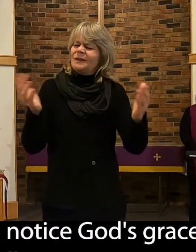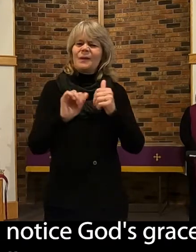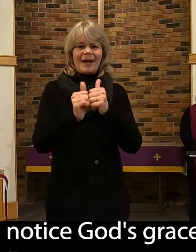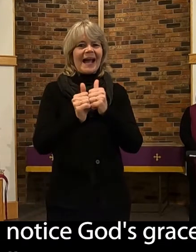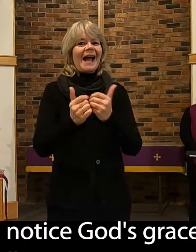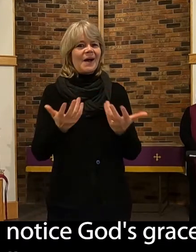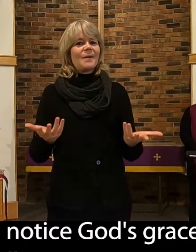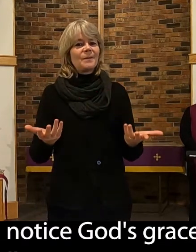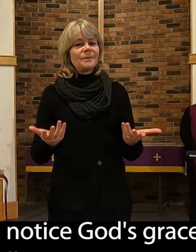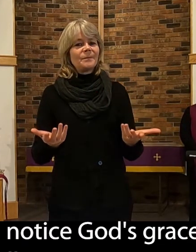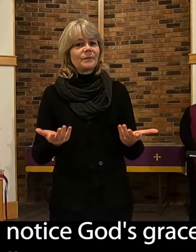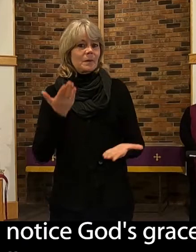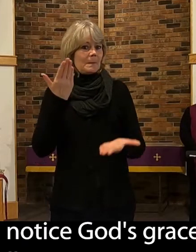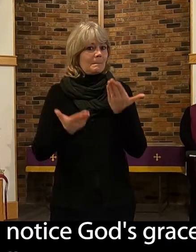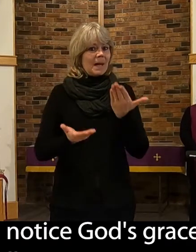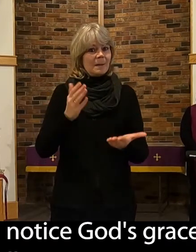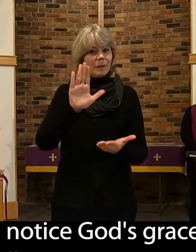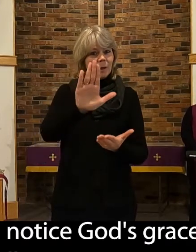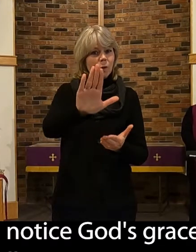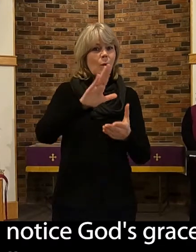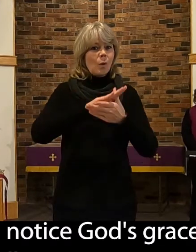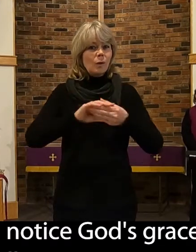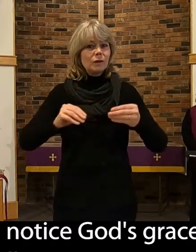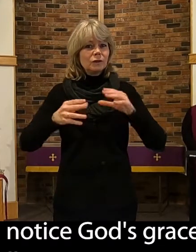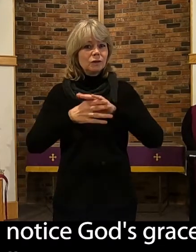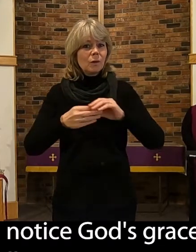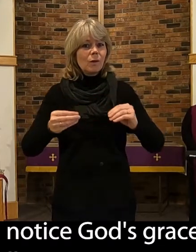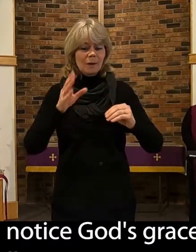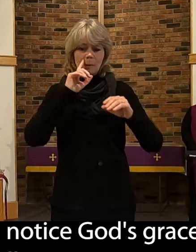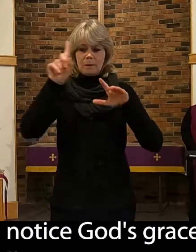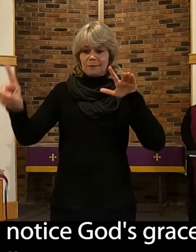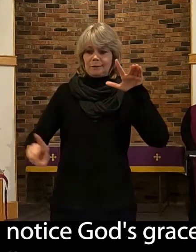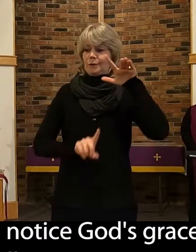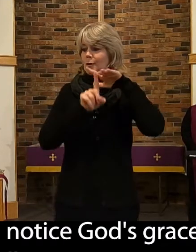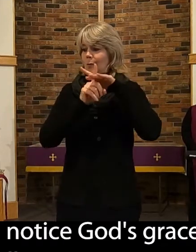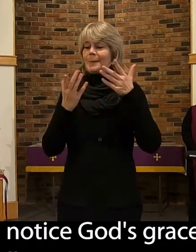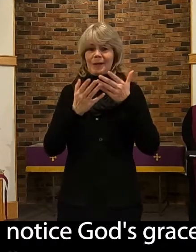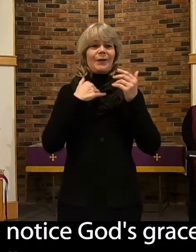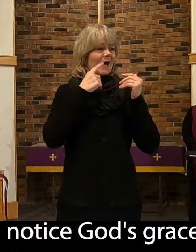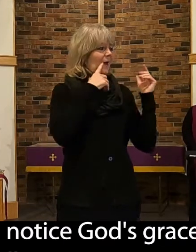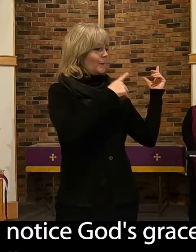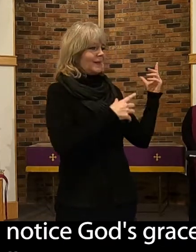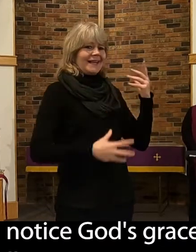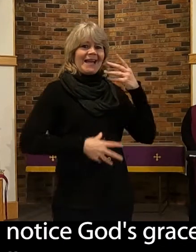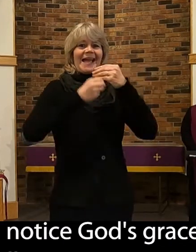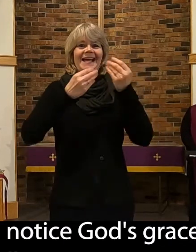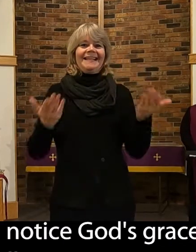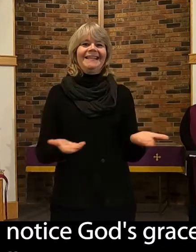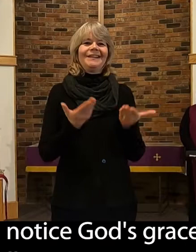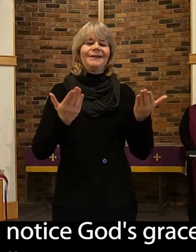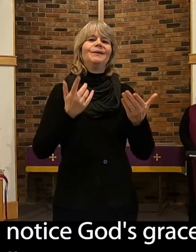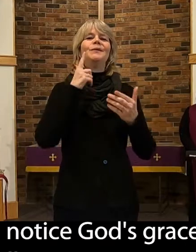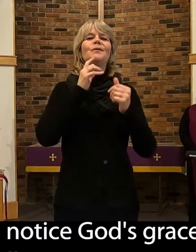Maybe your story will show up in worship soon. So please let me know. and And